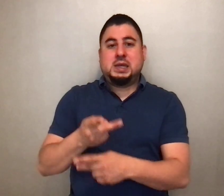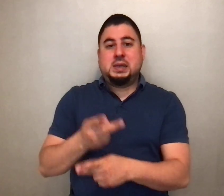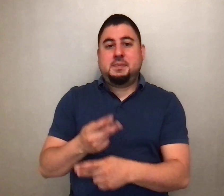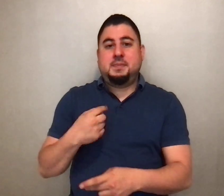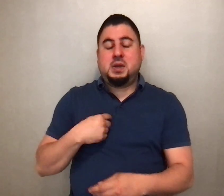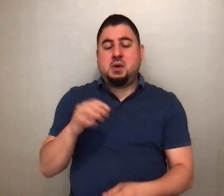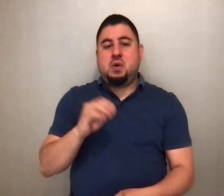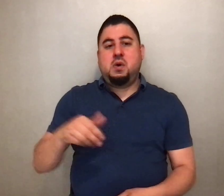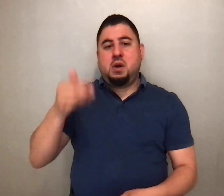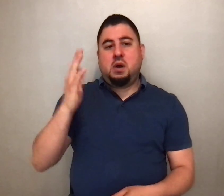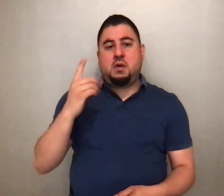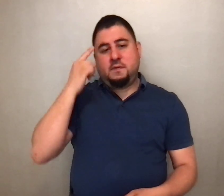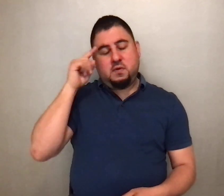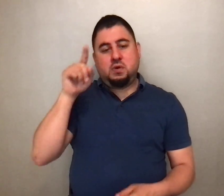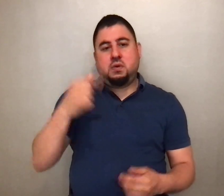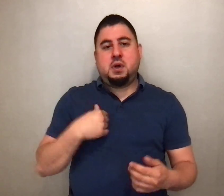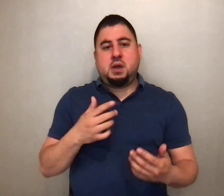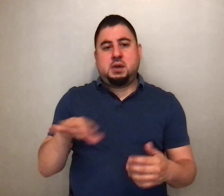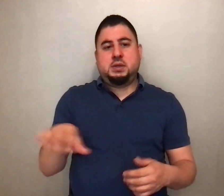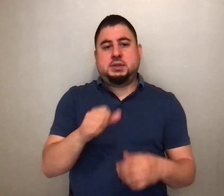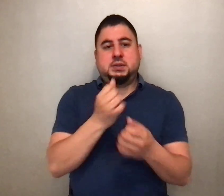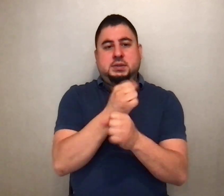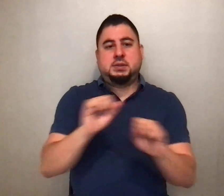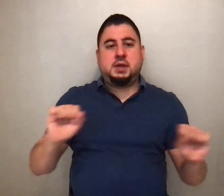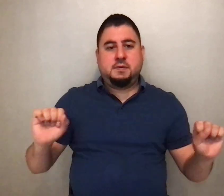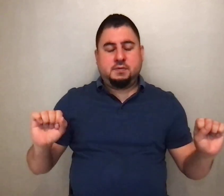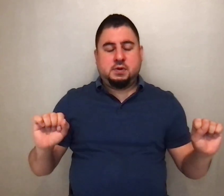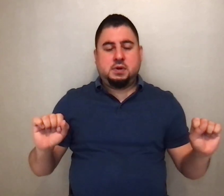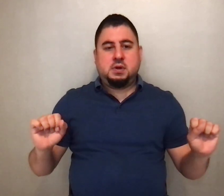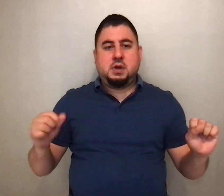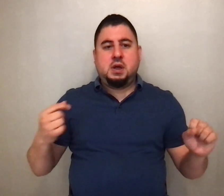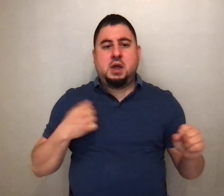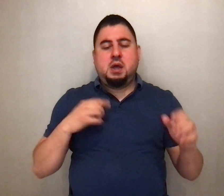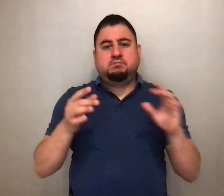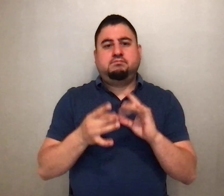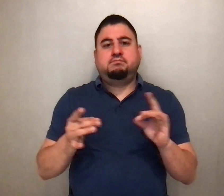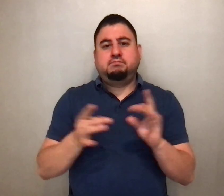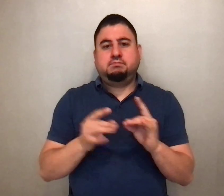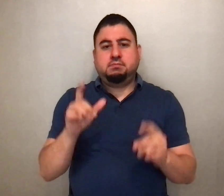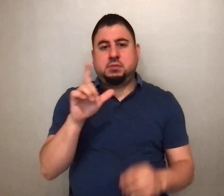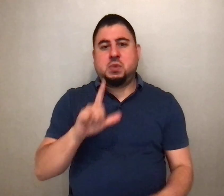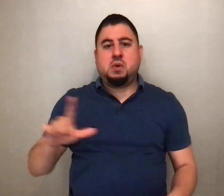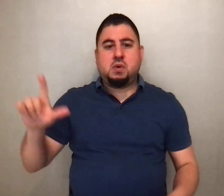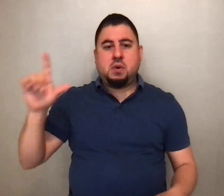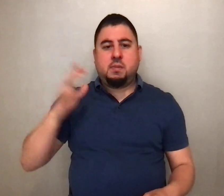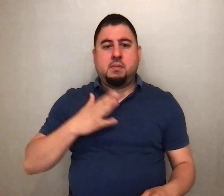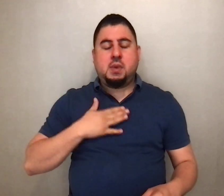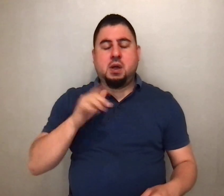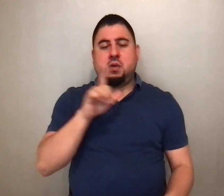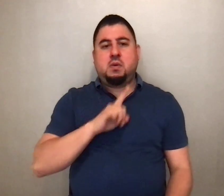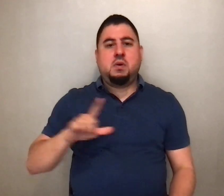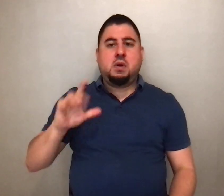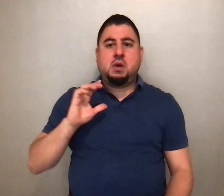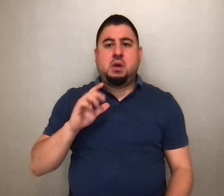I take refuge. I say to the Lord, my Lord are you.